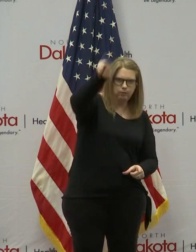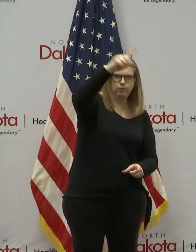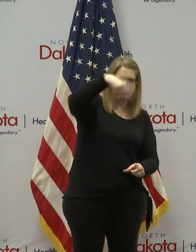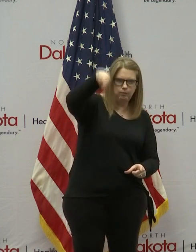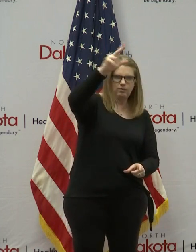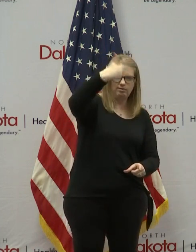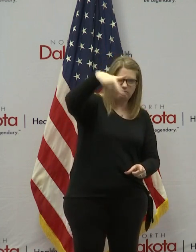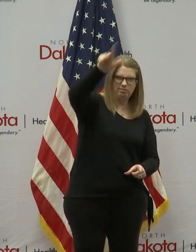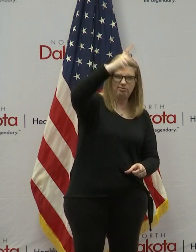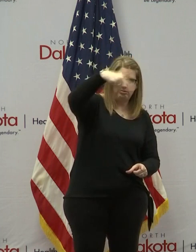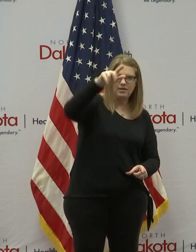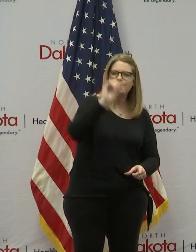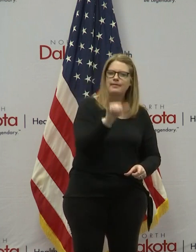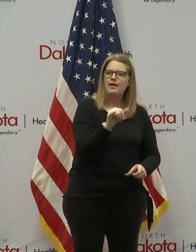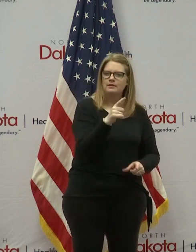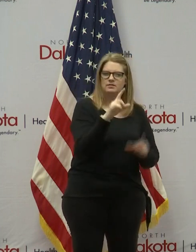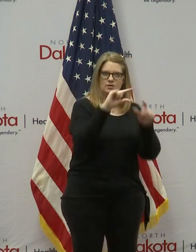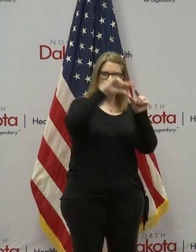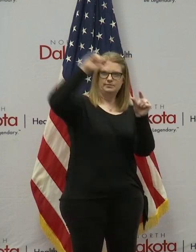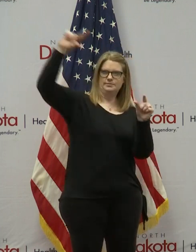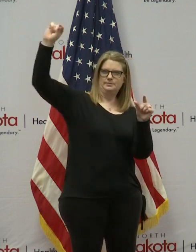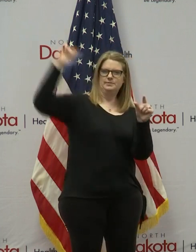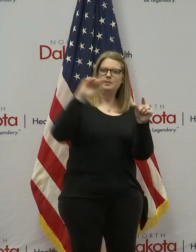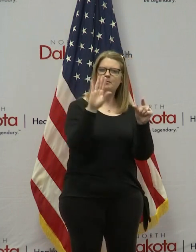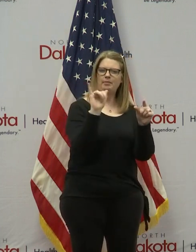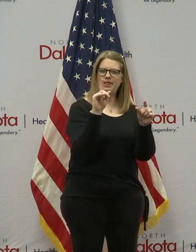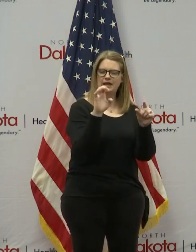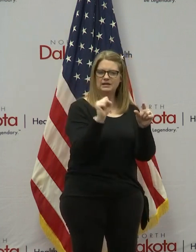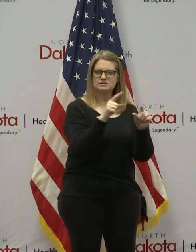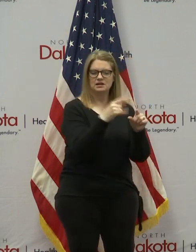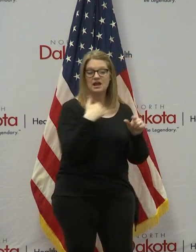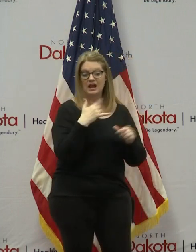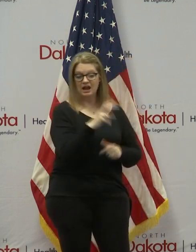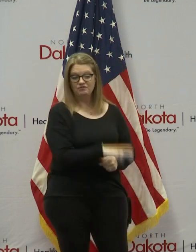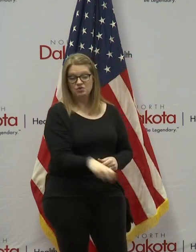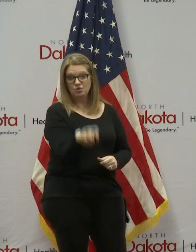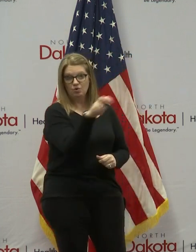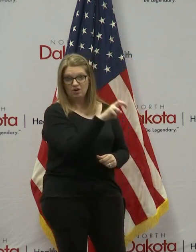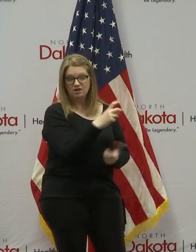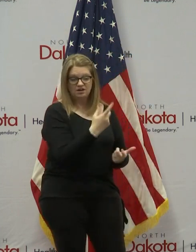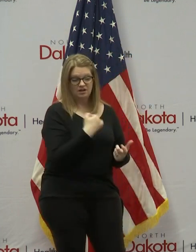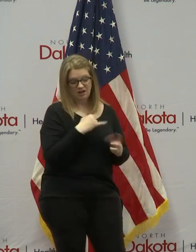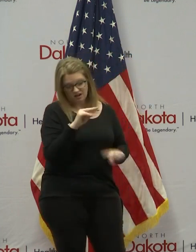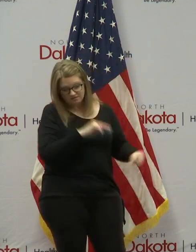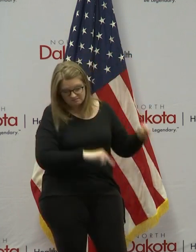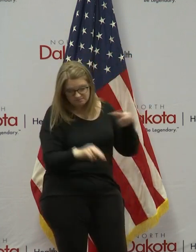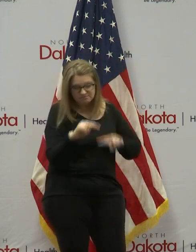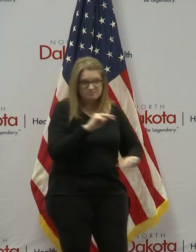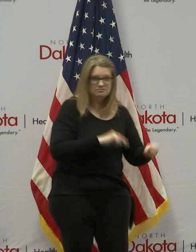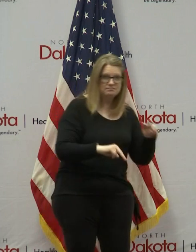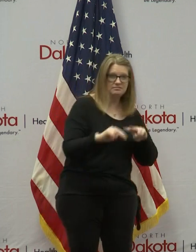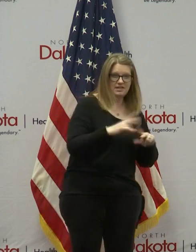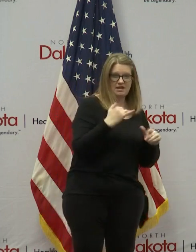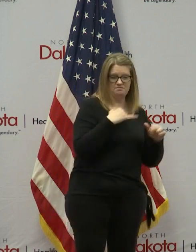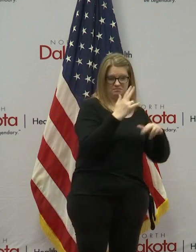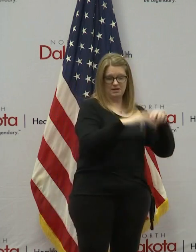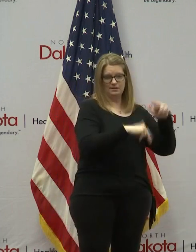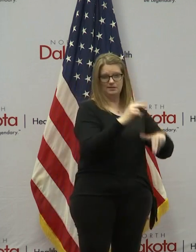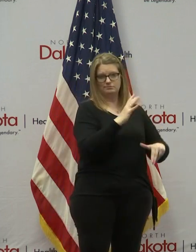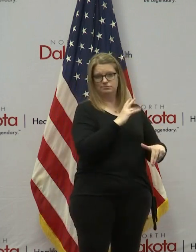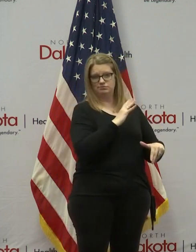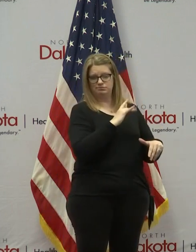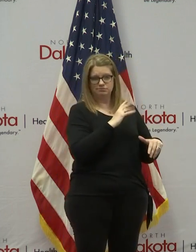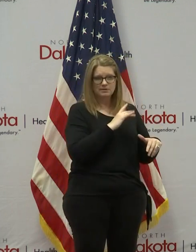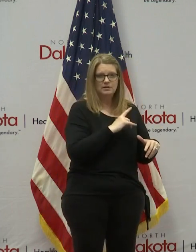chance to tour this facility the work that they do there and that their team does is really precision work and really amazing